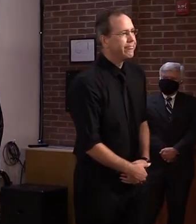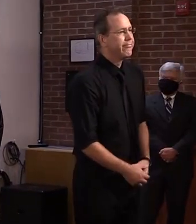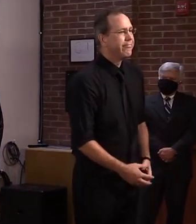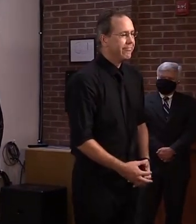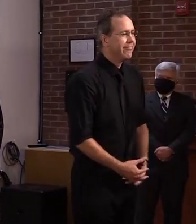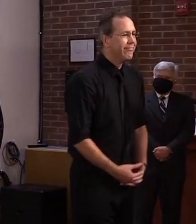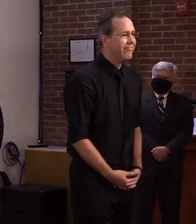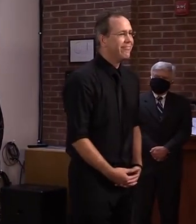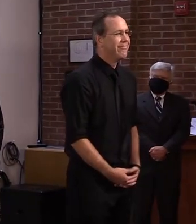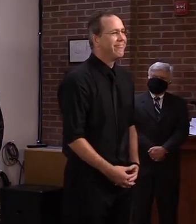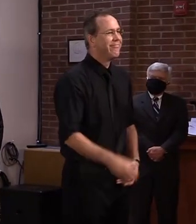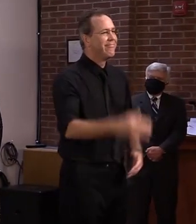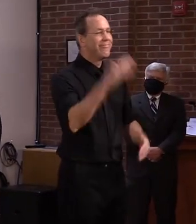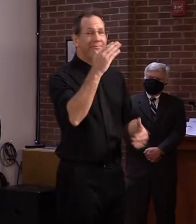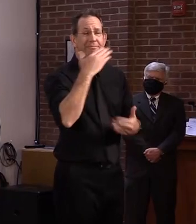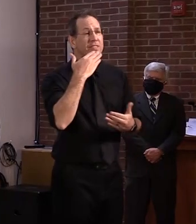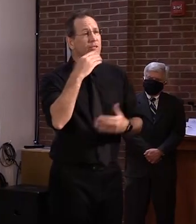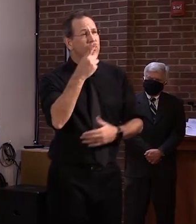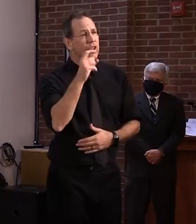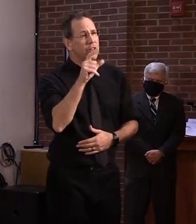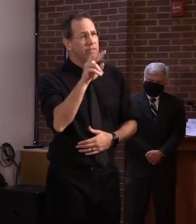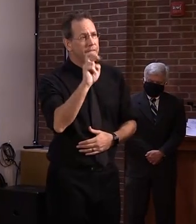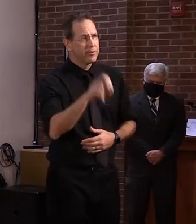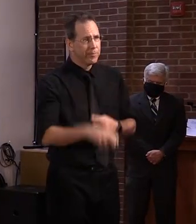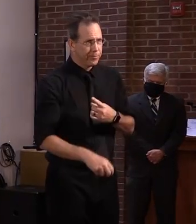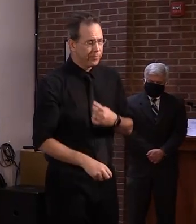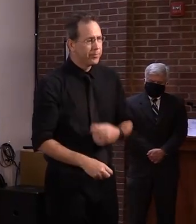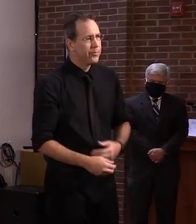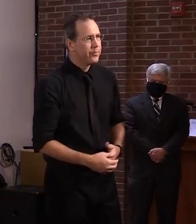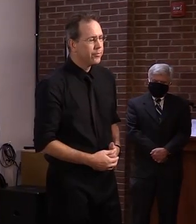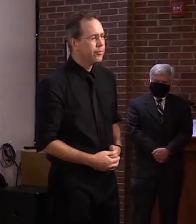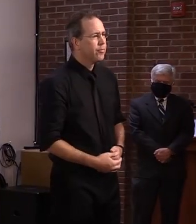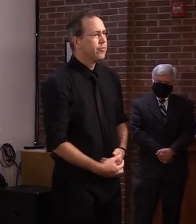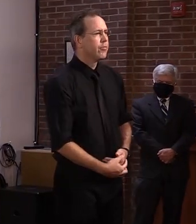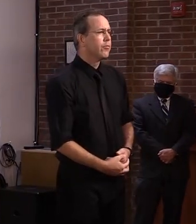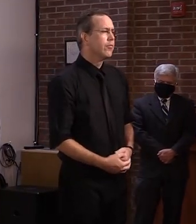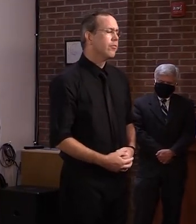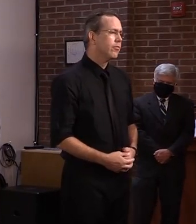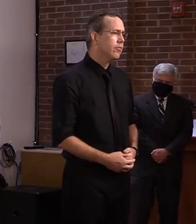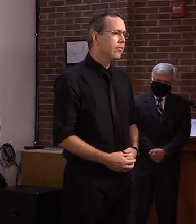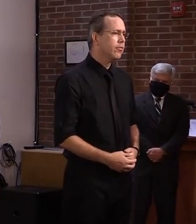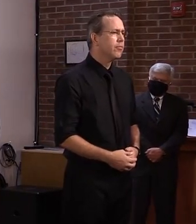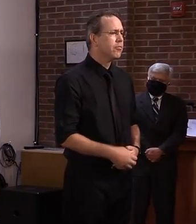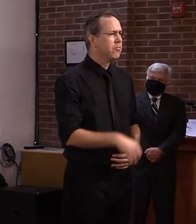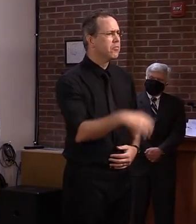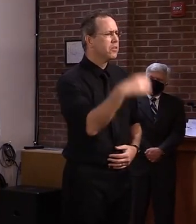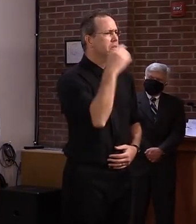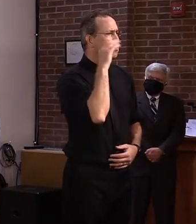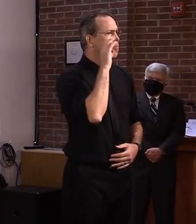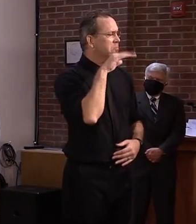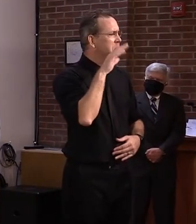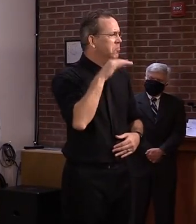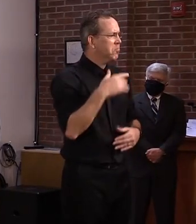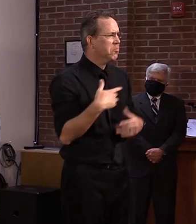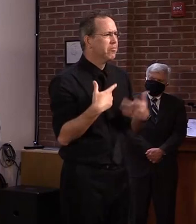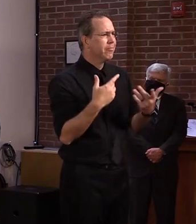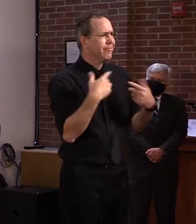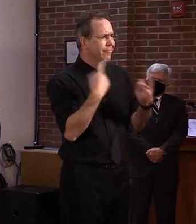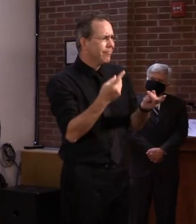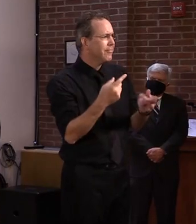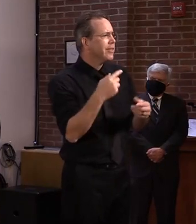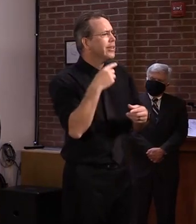Thank you, Dr. Levine. As I said before, each Tuesday we'll give updates on the school